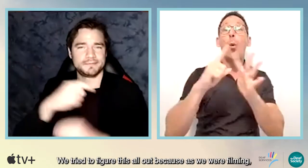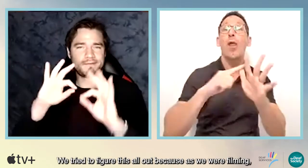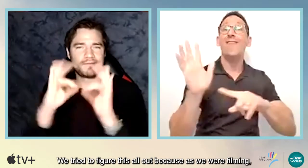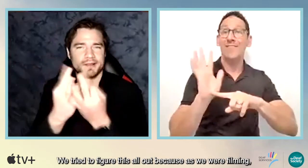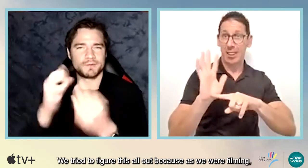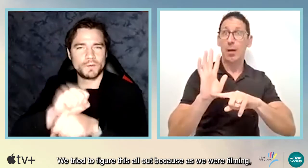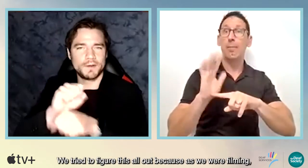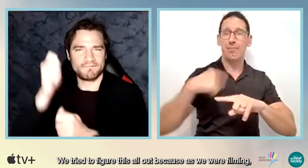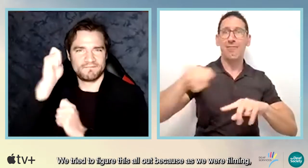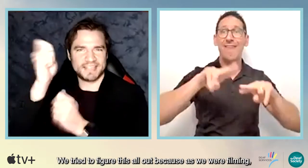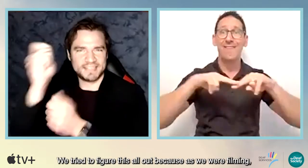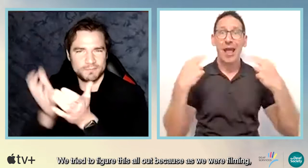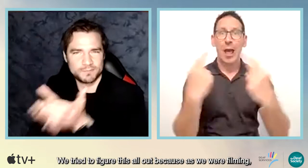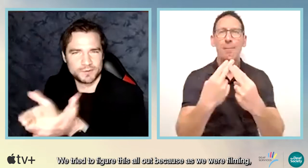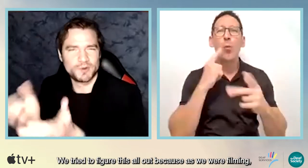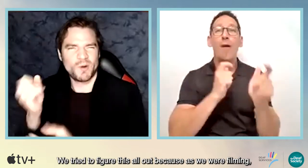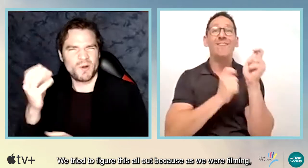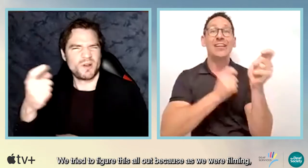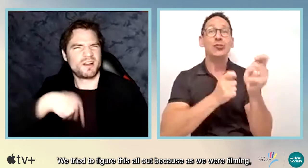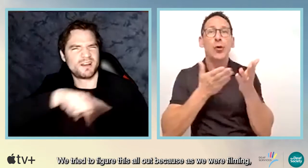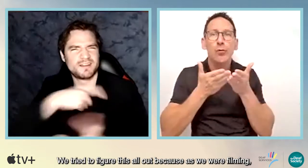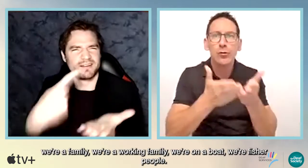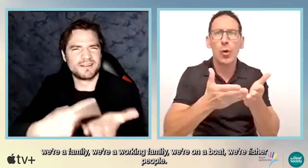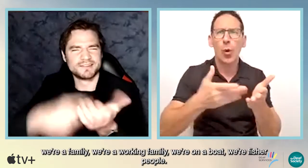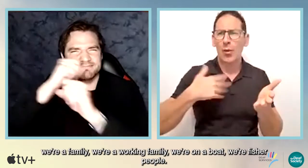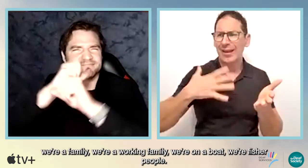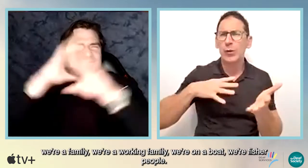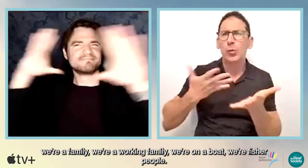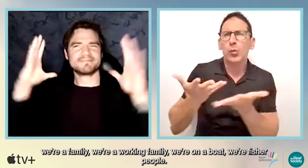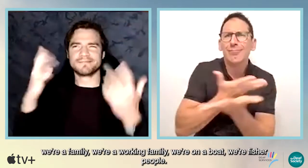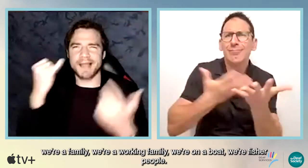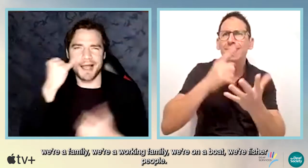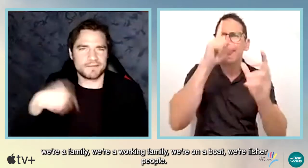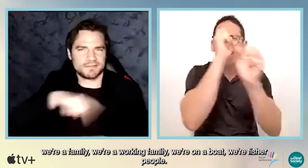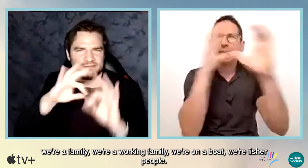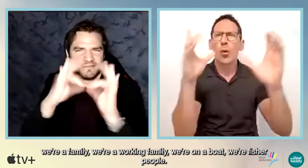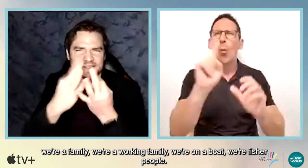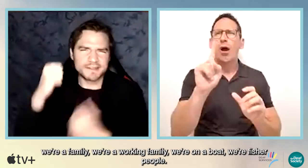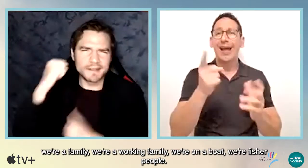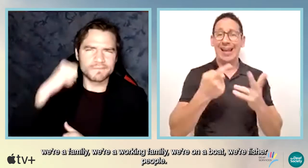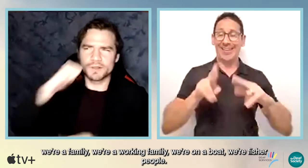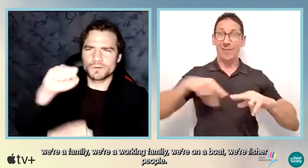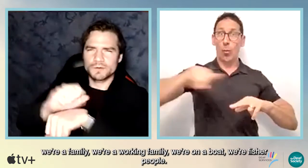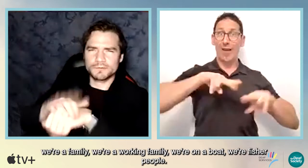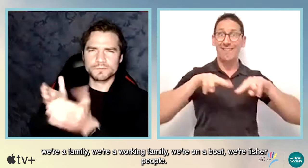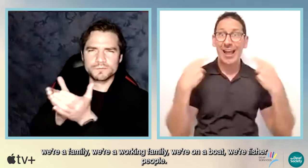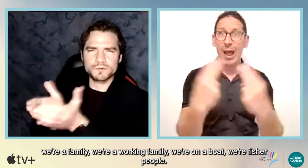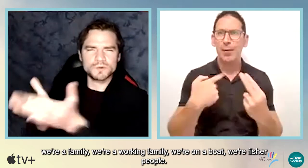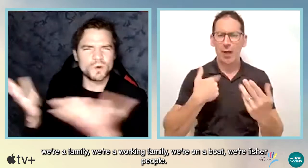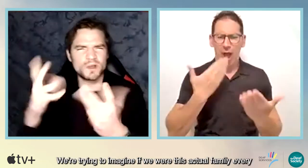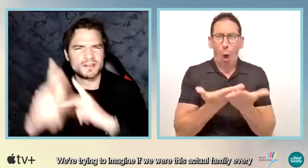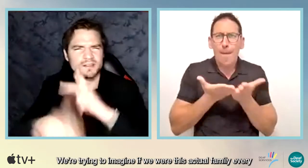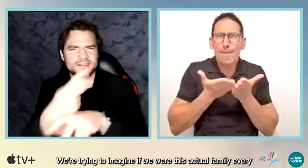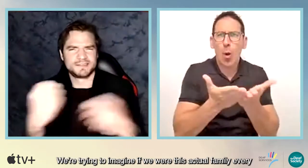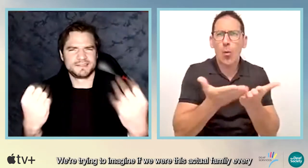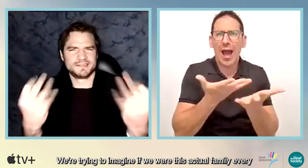you know, as we were filming, you know, we're a family, we're a working family, we're on a boat, we're fisher people. We're trying to imagine if we were this actual